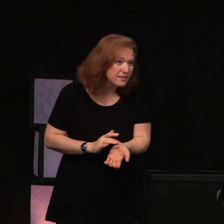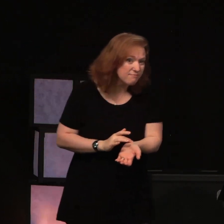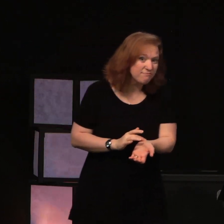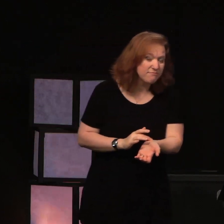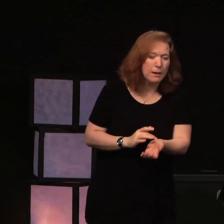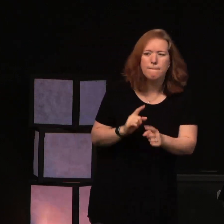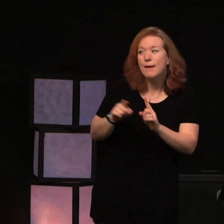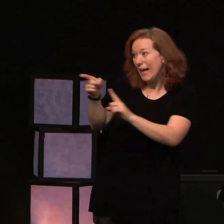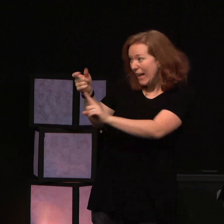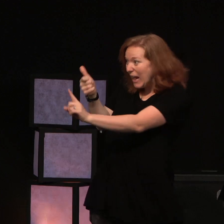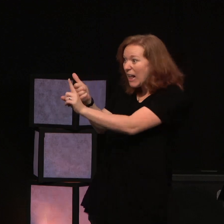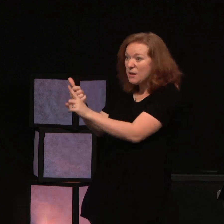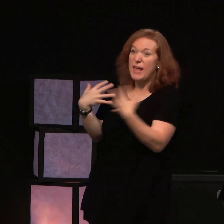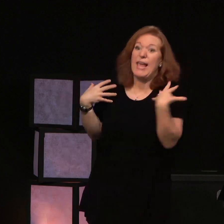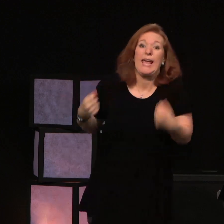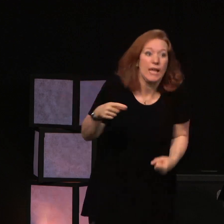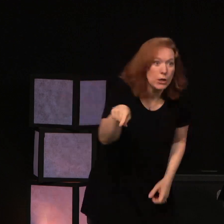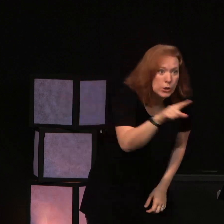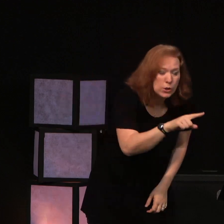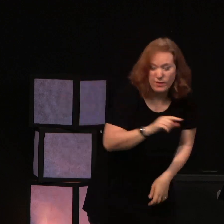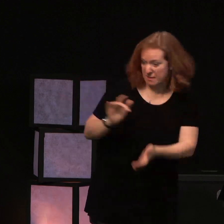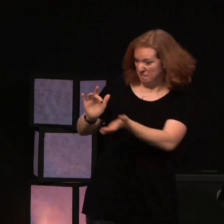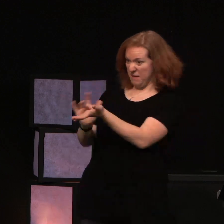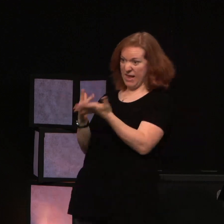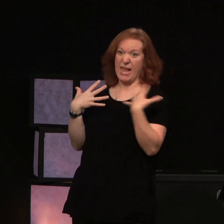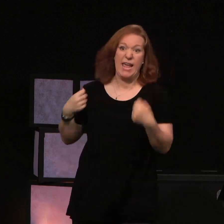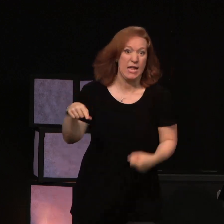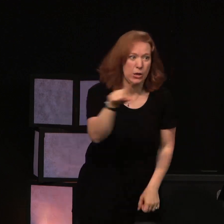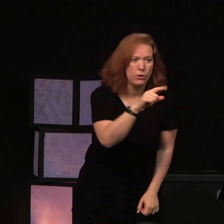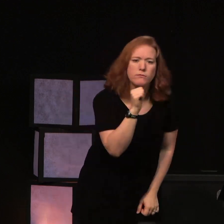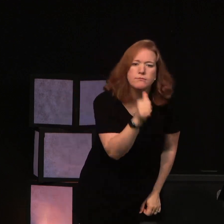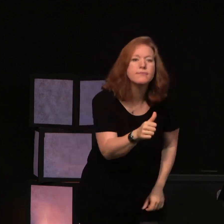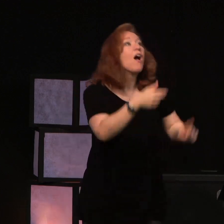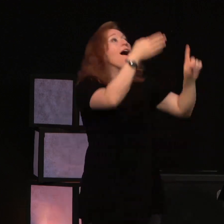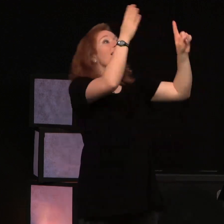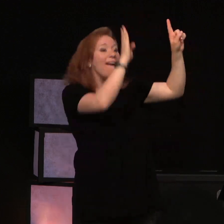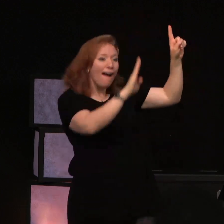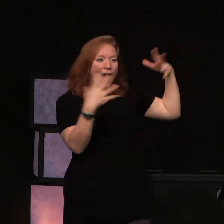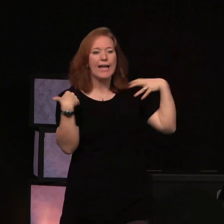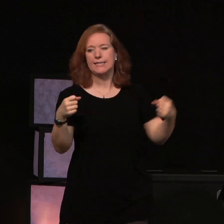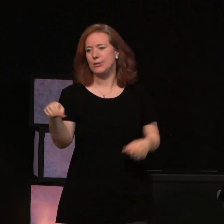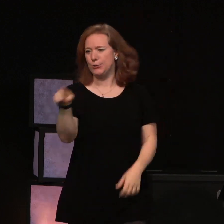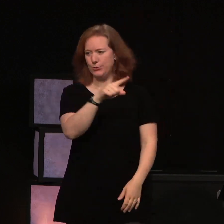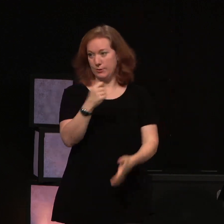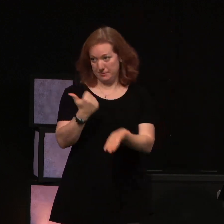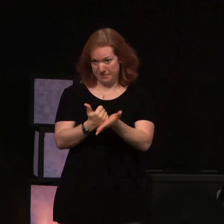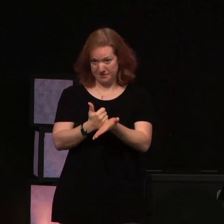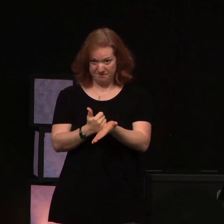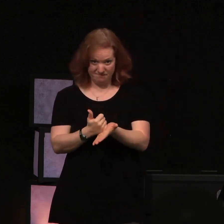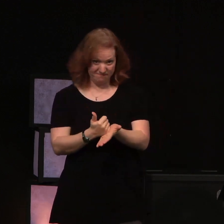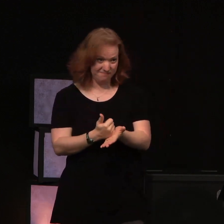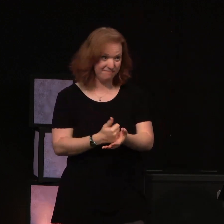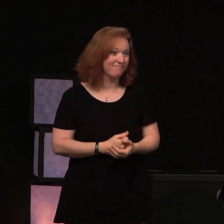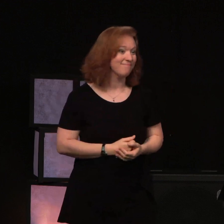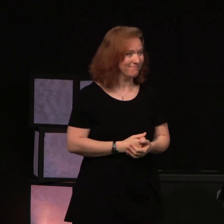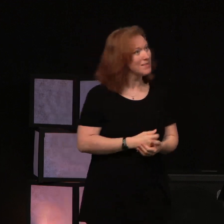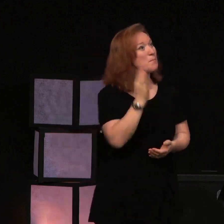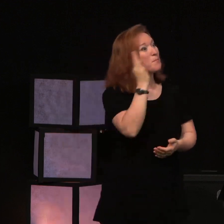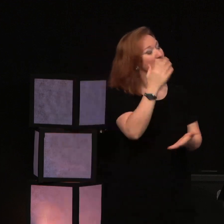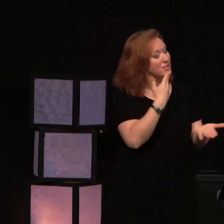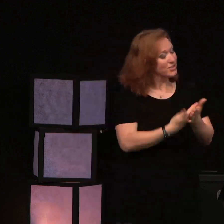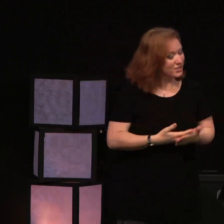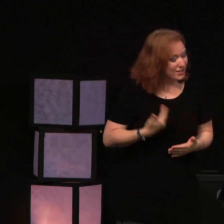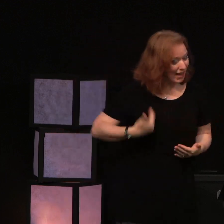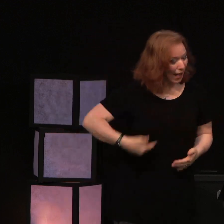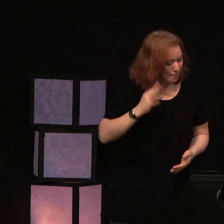He didn't heal you. That medicine didn't heal you. God healed you. Amen. Amen. You're preaching good, brother.